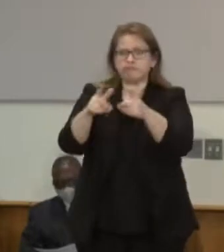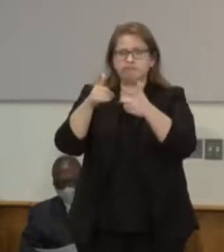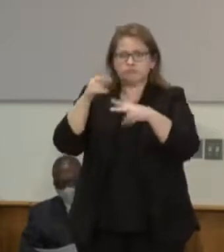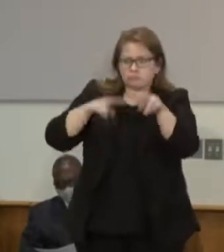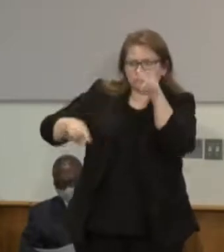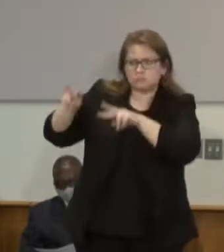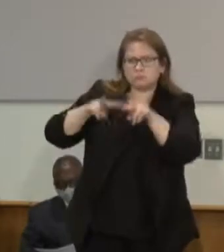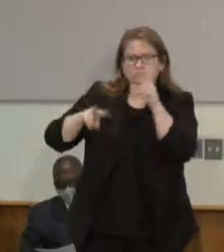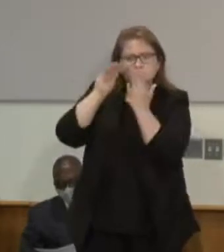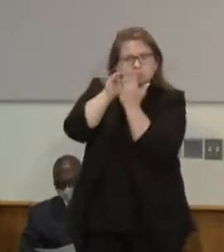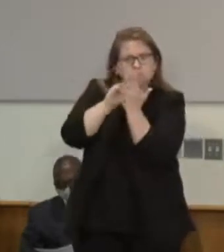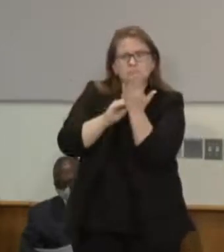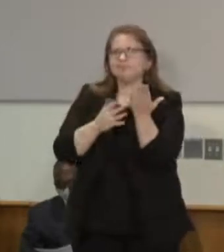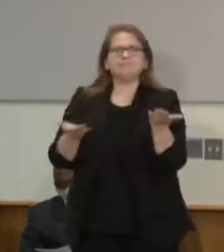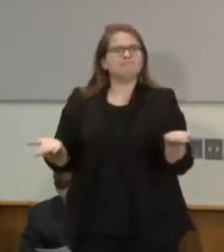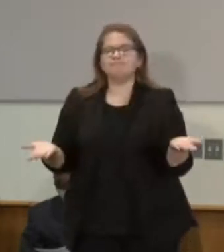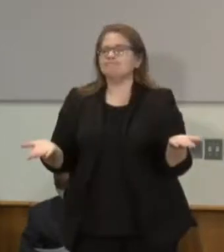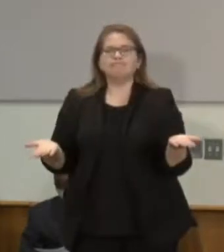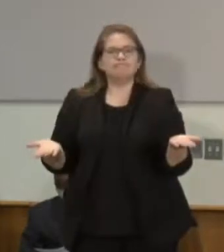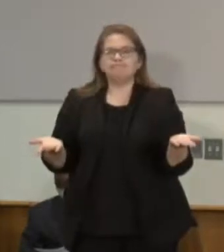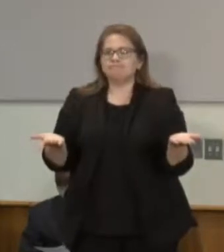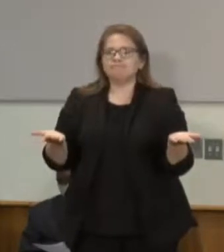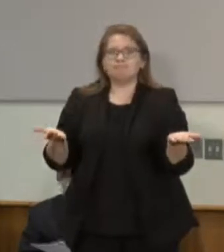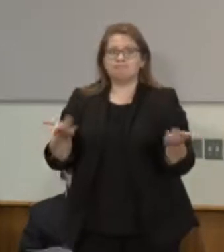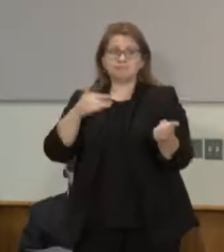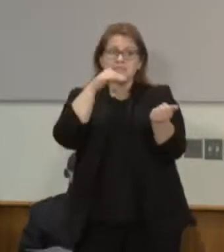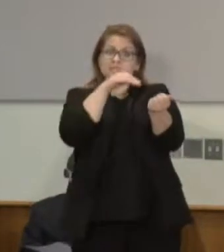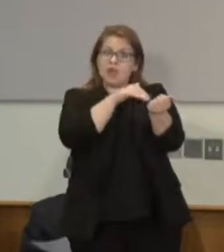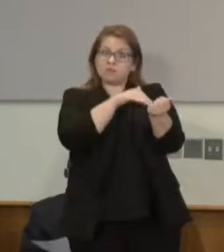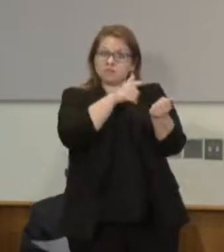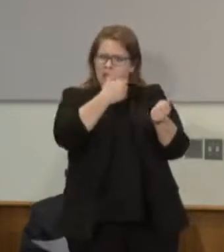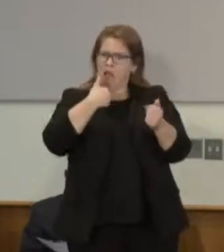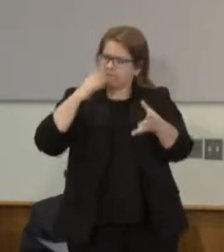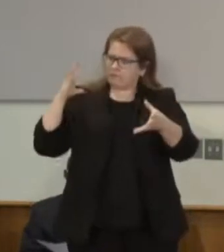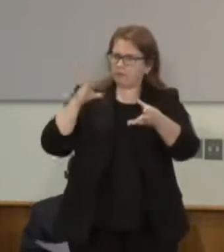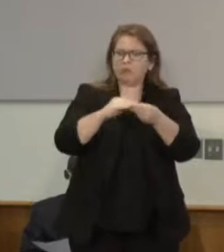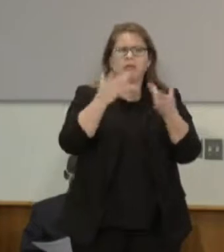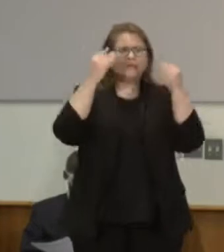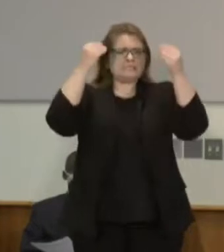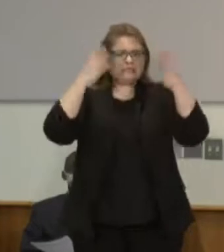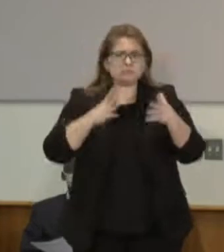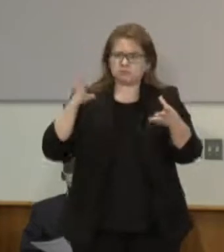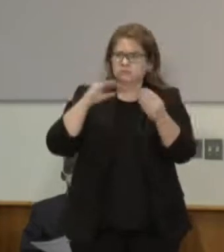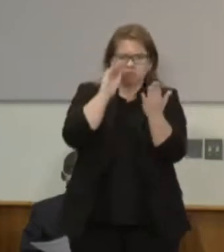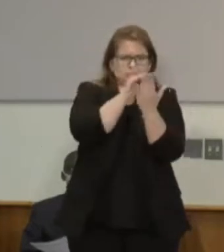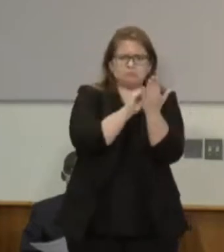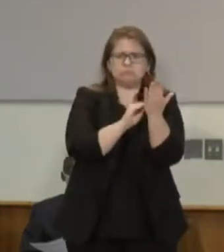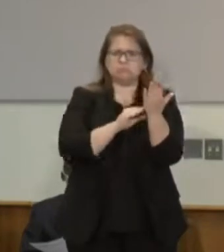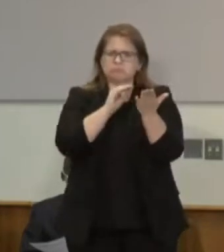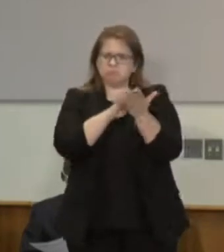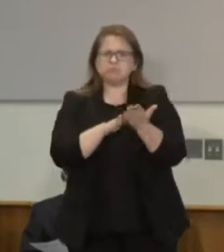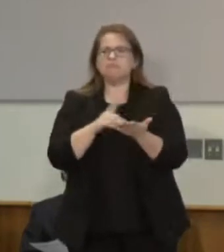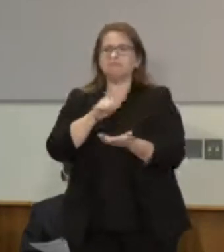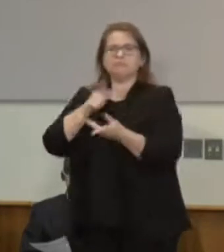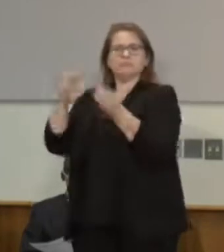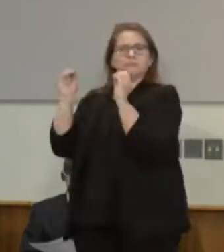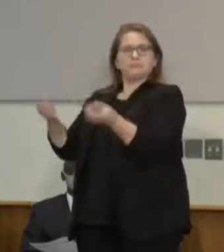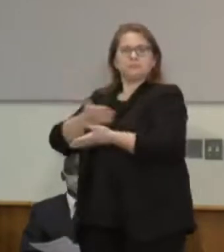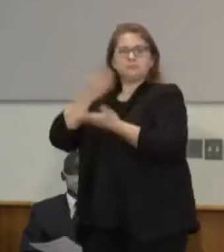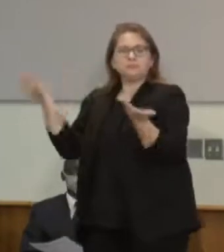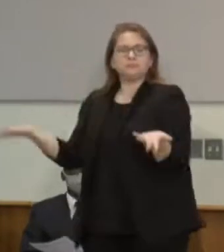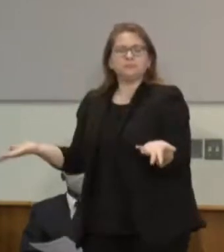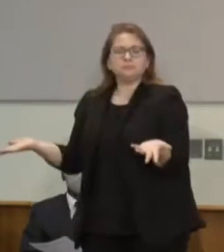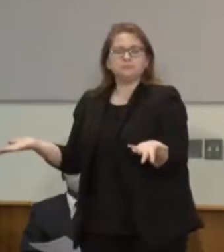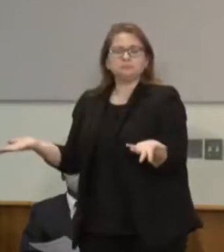That happens with teachers. It happens with doctors. It happens with lawyers. That there's a record to make sure that you're able to understand what the record